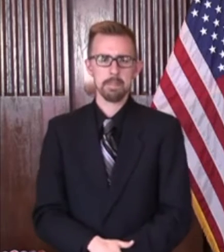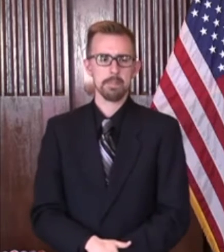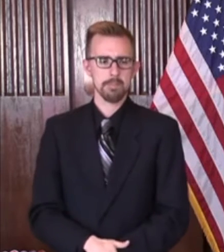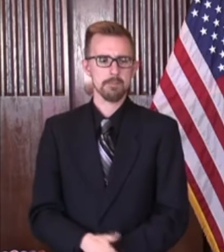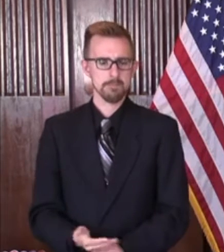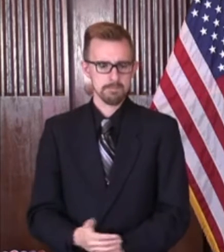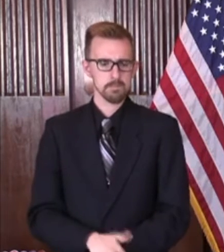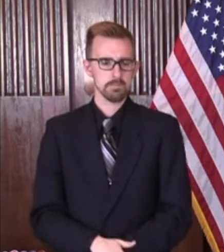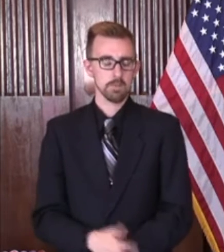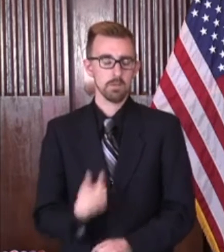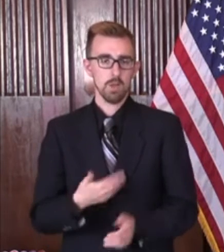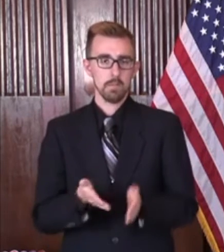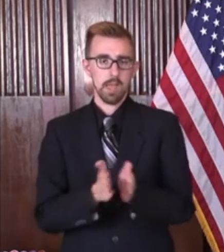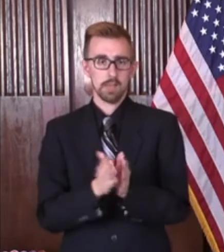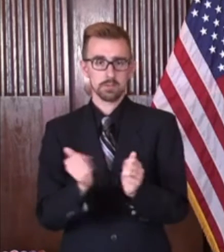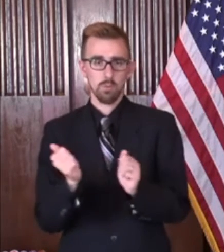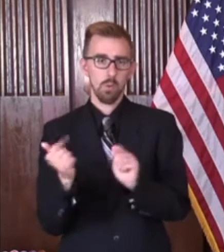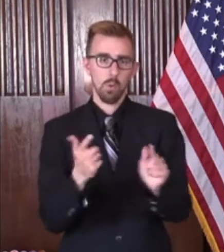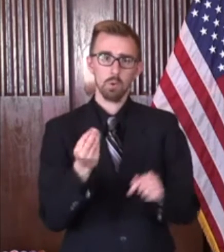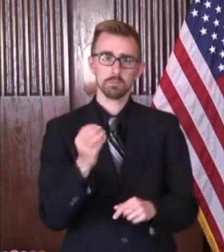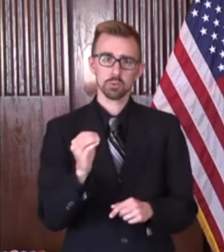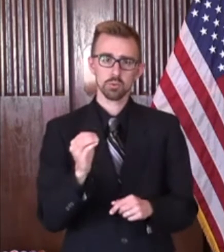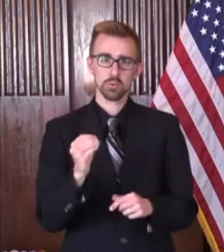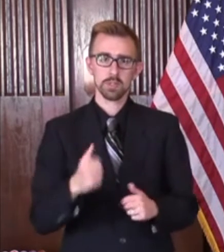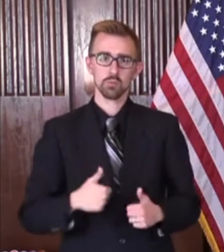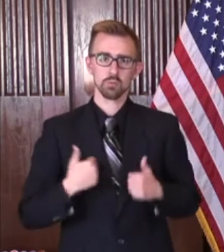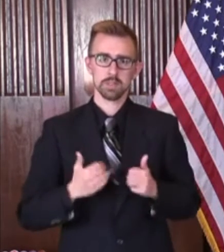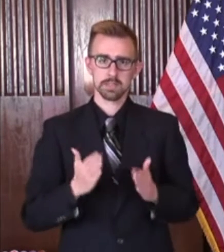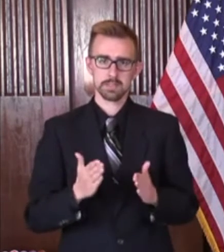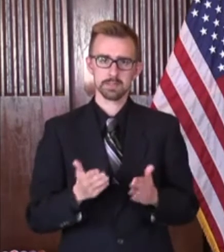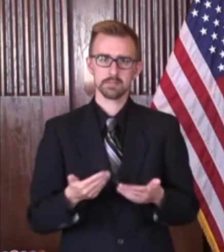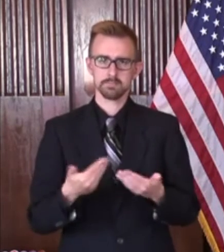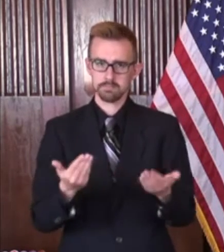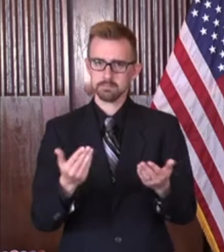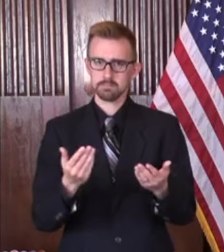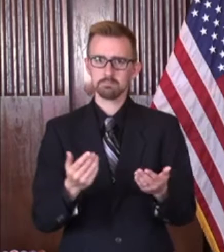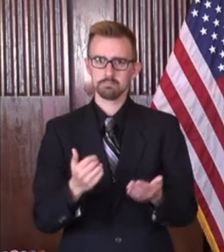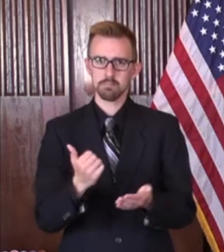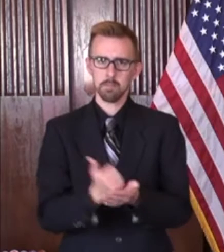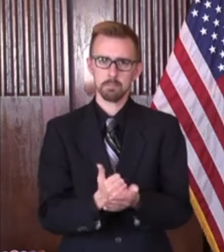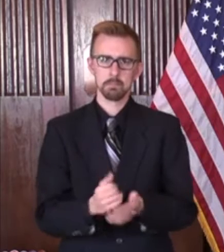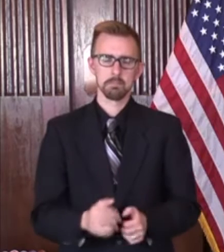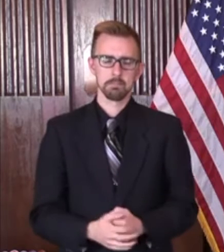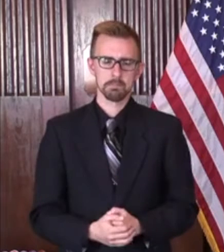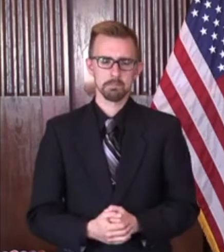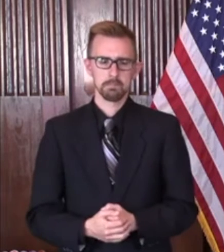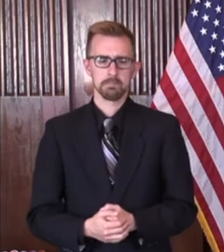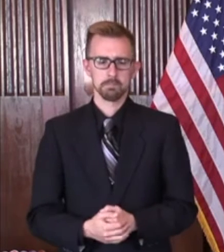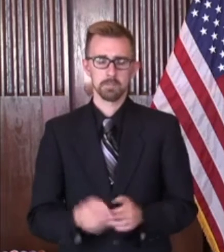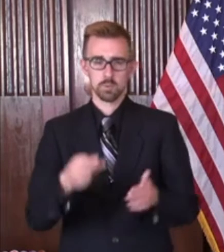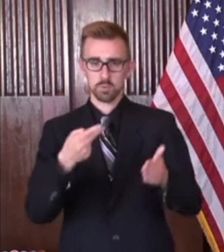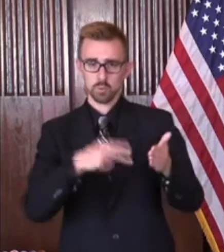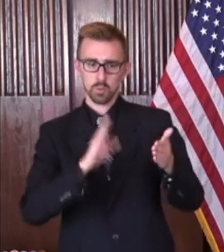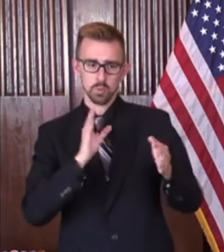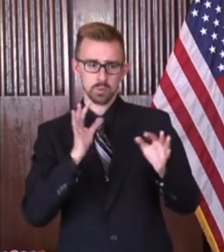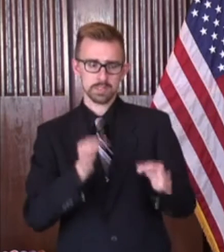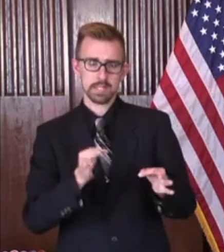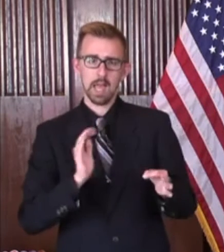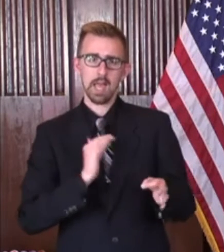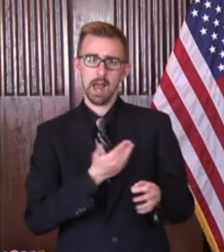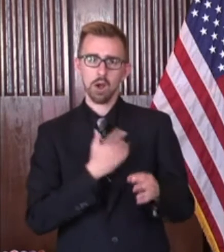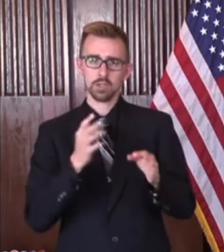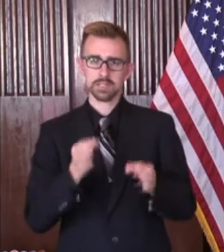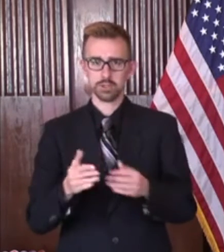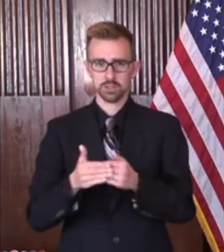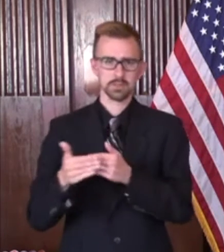So I'm asking all Missourians to step up. The next two weeks, we'll decide what decisions we make for the